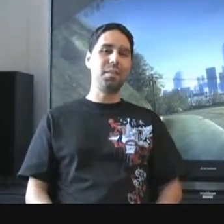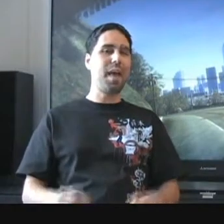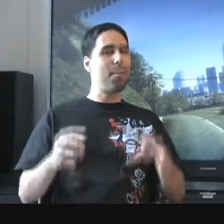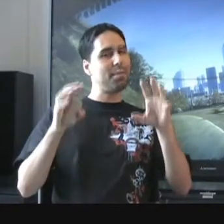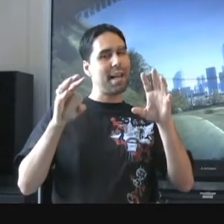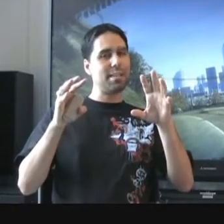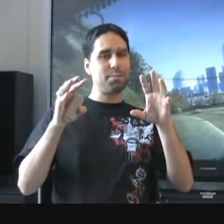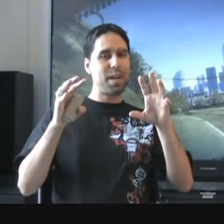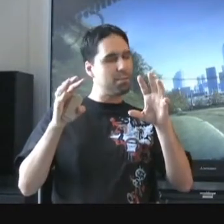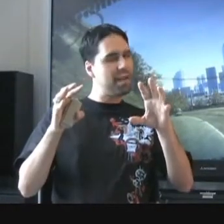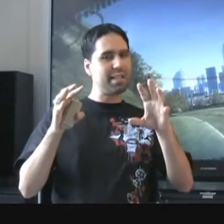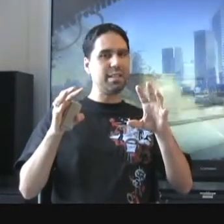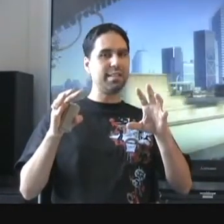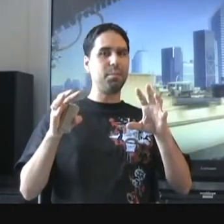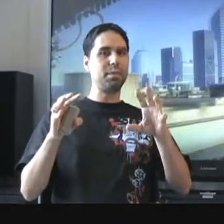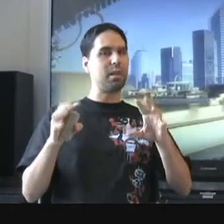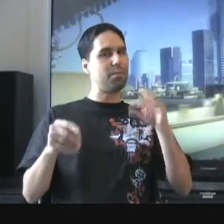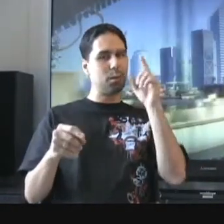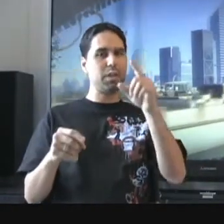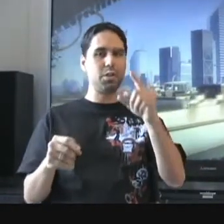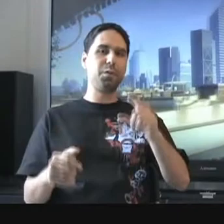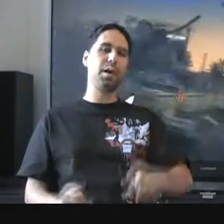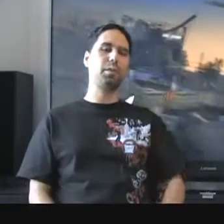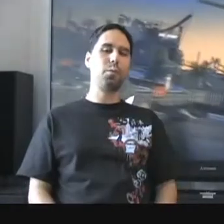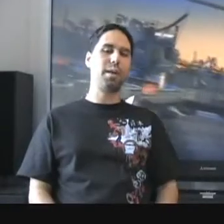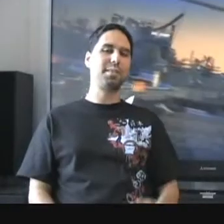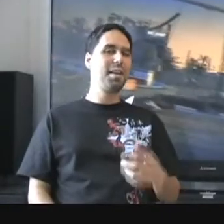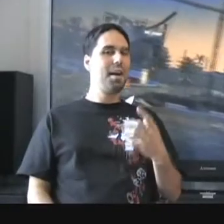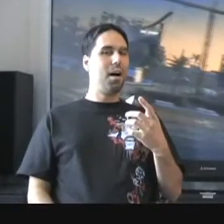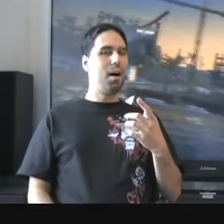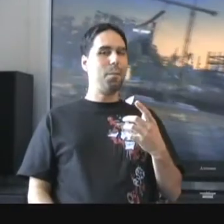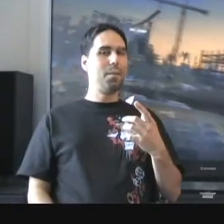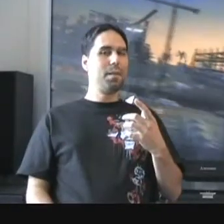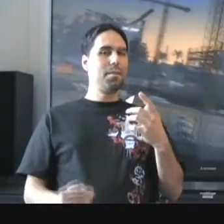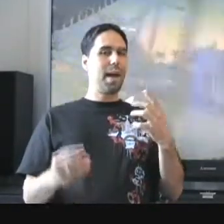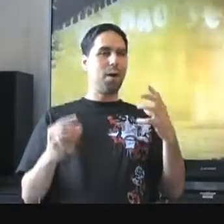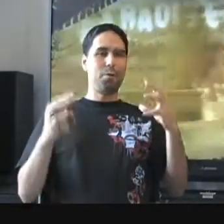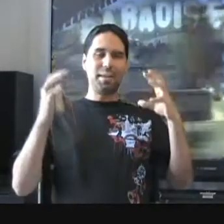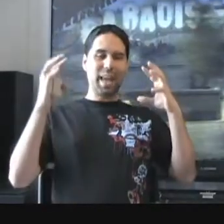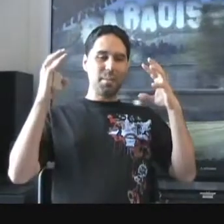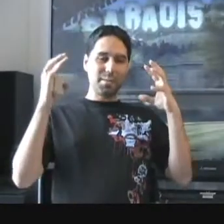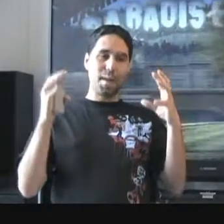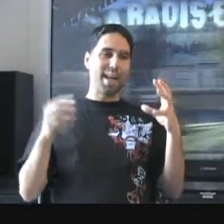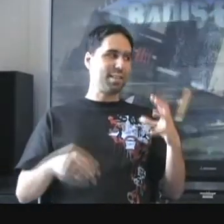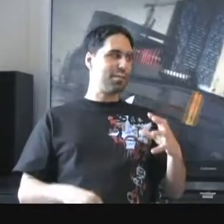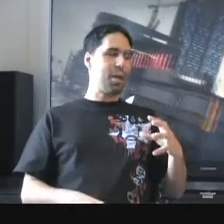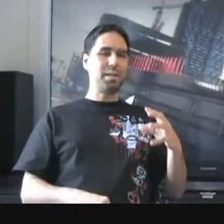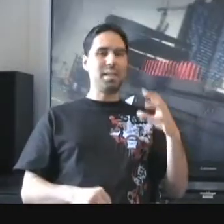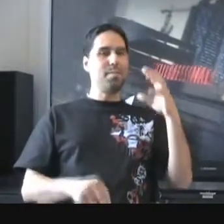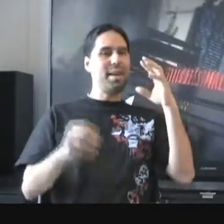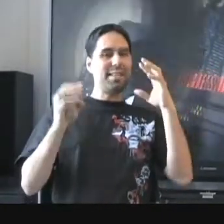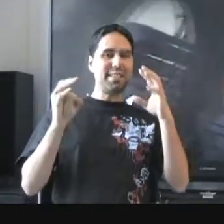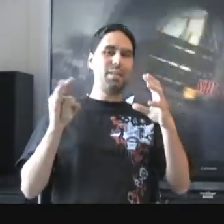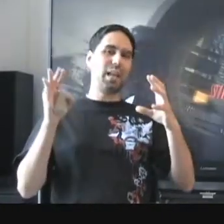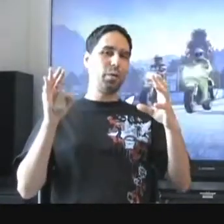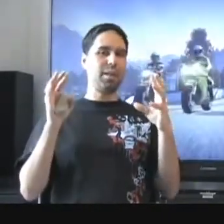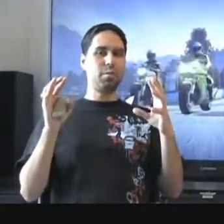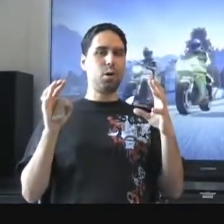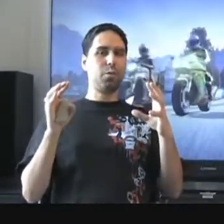than that, but that's basically the simple stuff. We'll let you figure out the rest. Now, the game is massive. I mean, it may seem like what I just went over